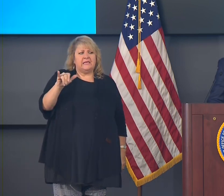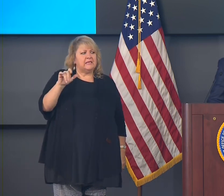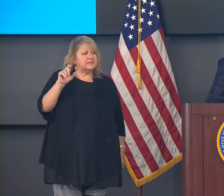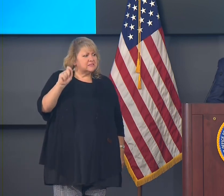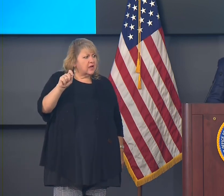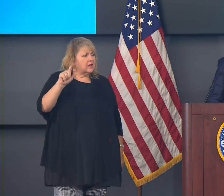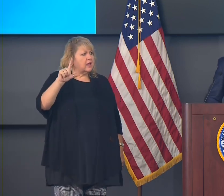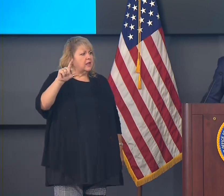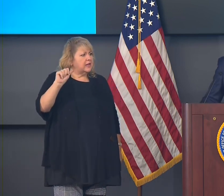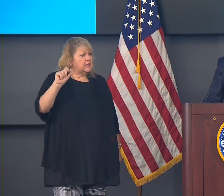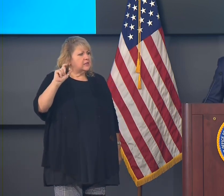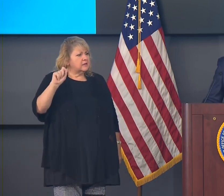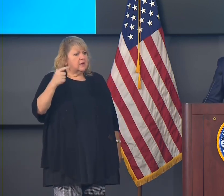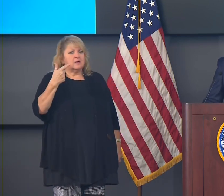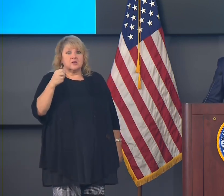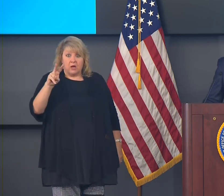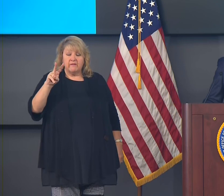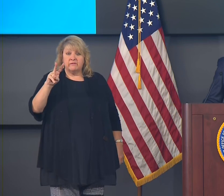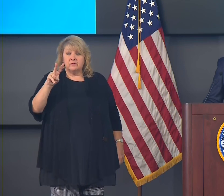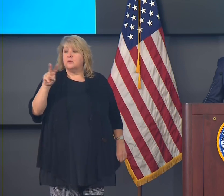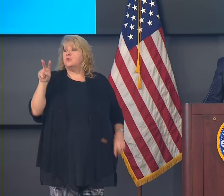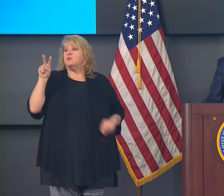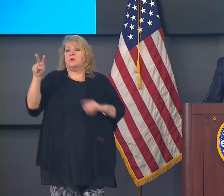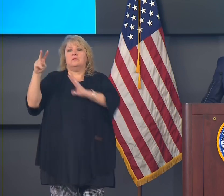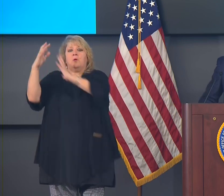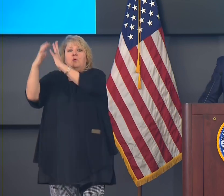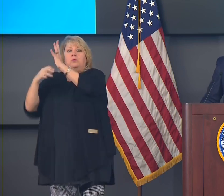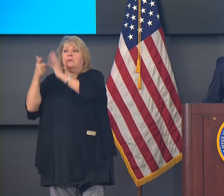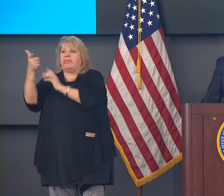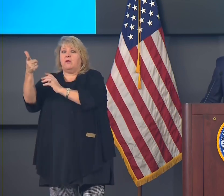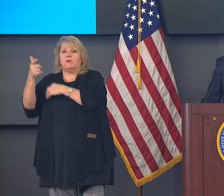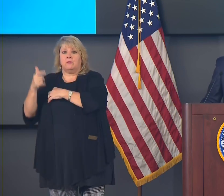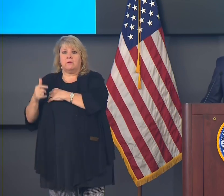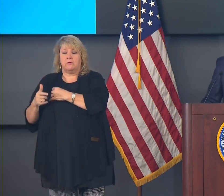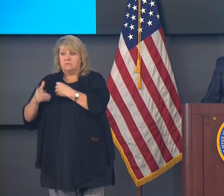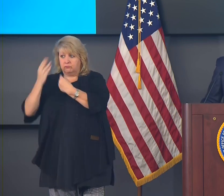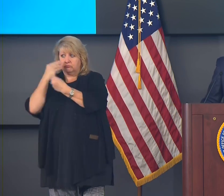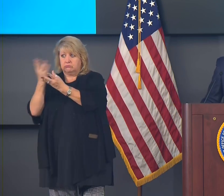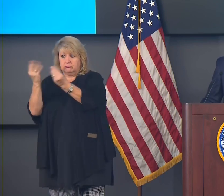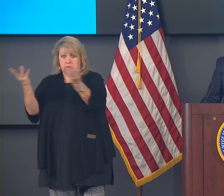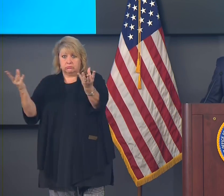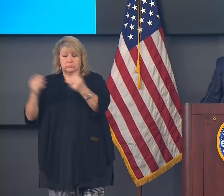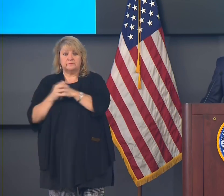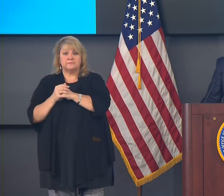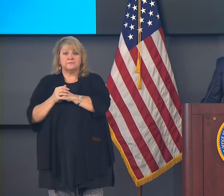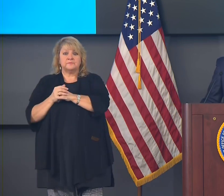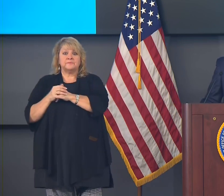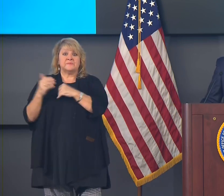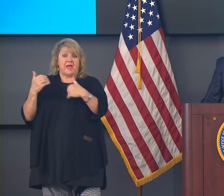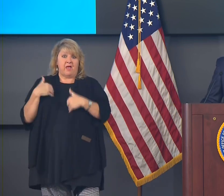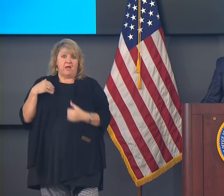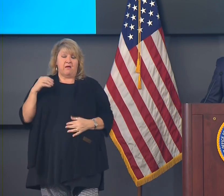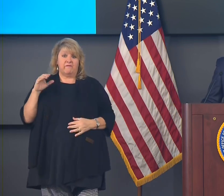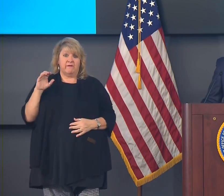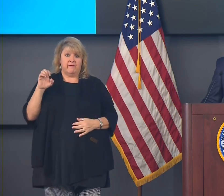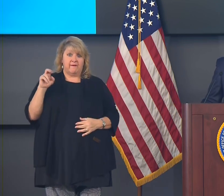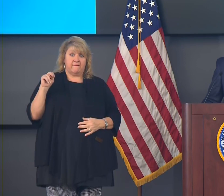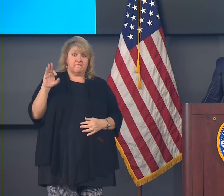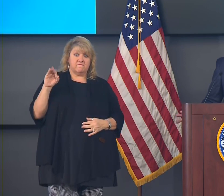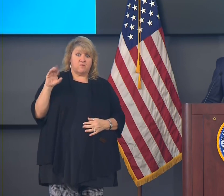.la.gov. And you'll get more information. And will there be enforcement? Yes, there will be.